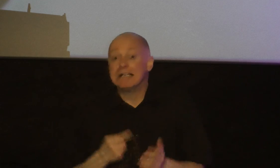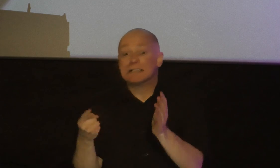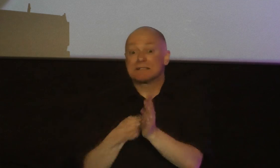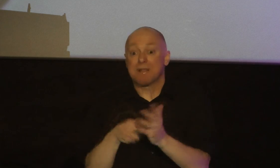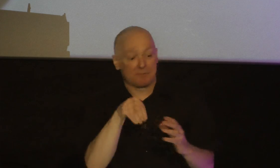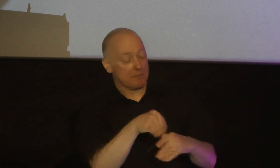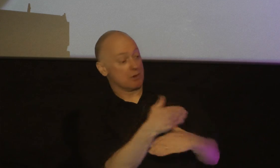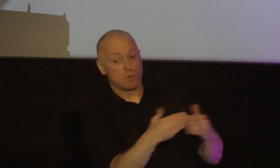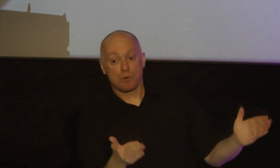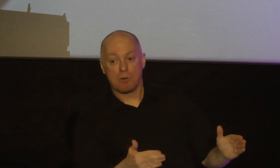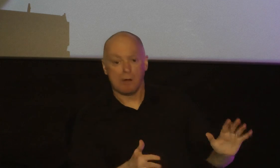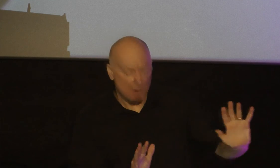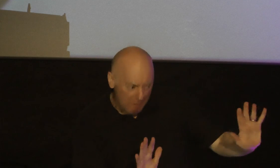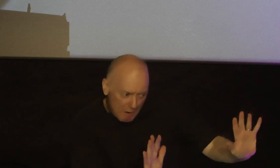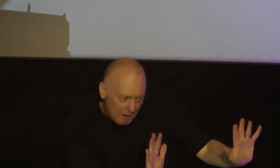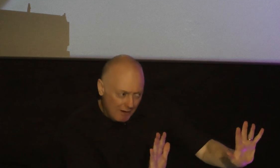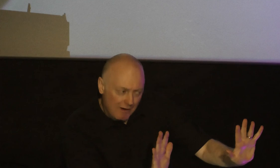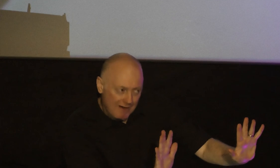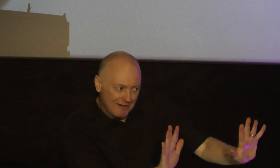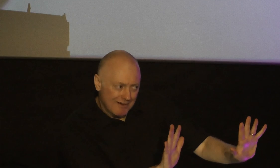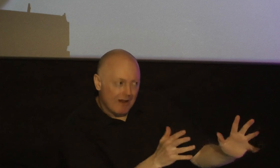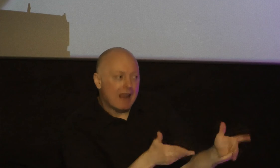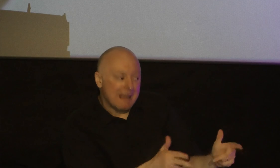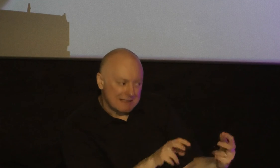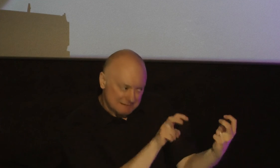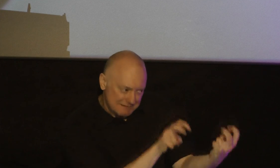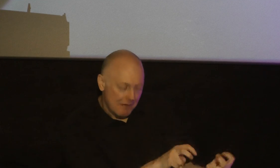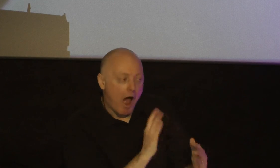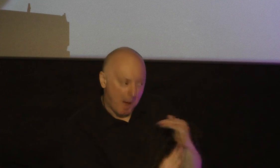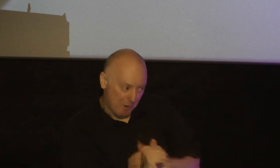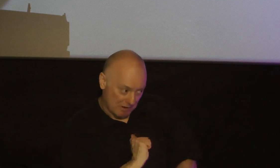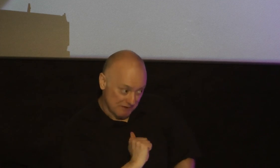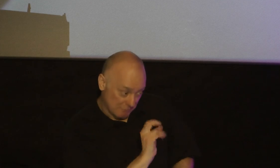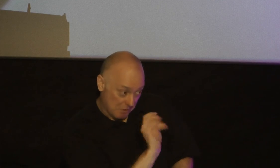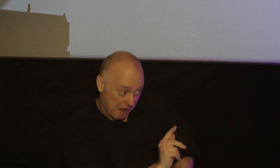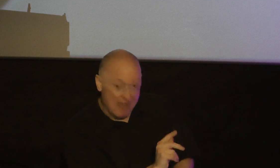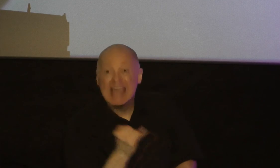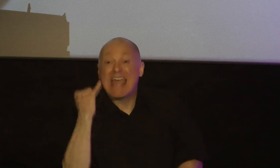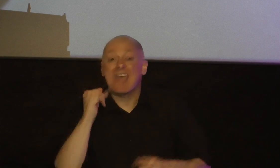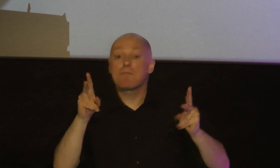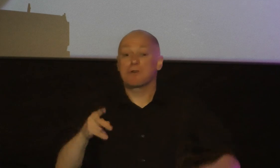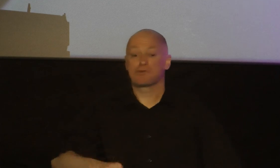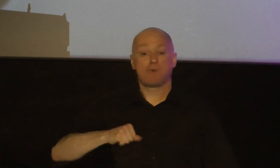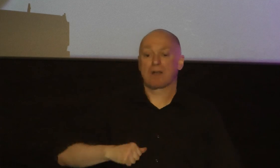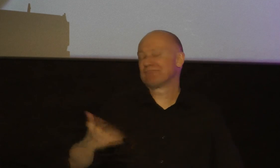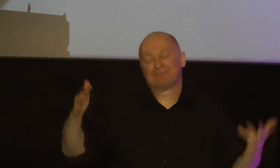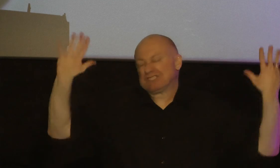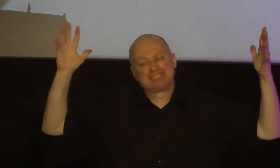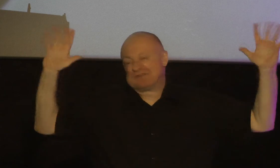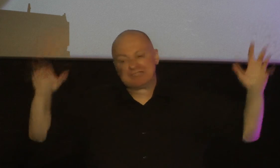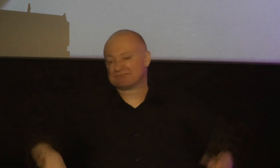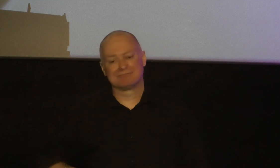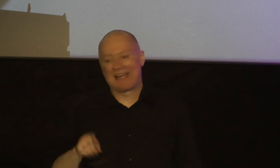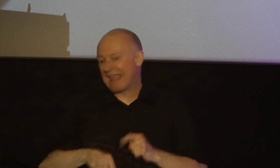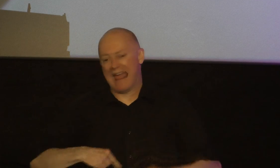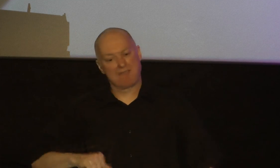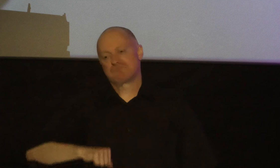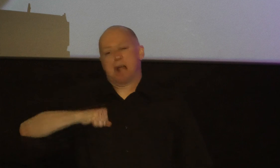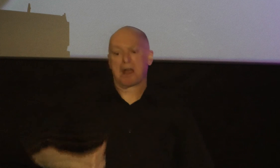I'm saying listen listen if we go at this with humility you're gonna be fine but if there's any pride right now we're dead there is no obstacle